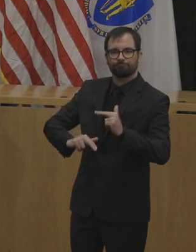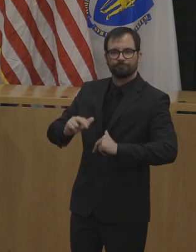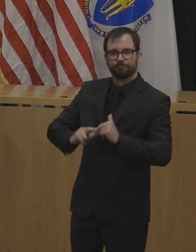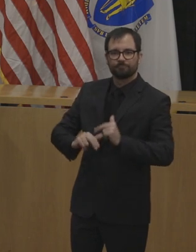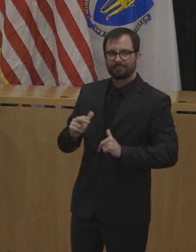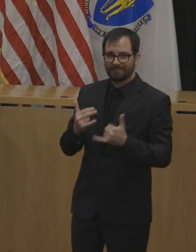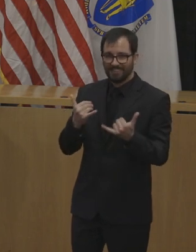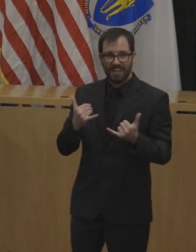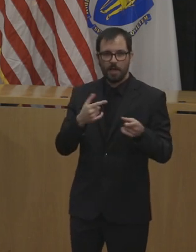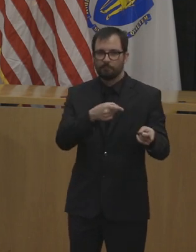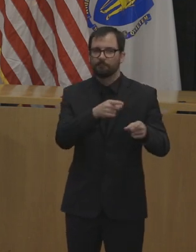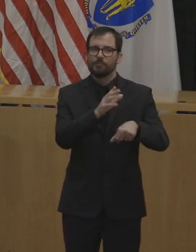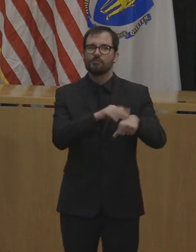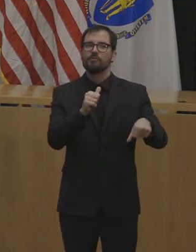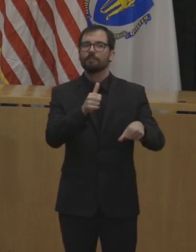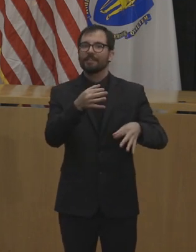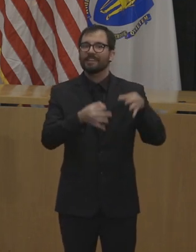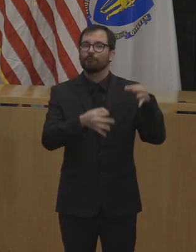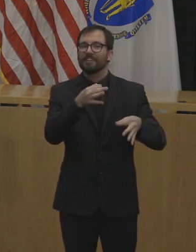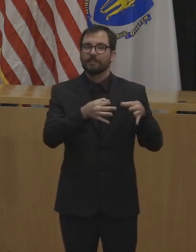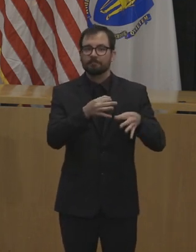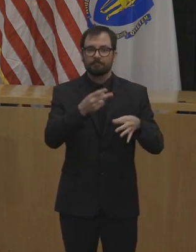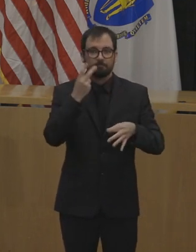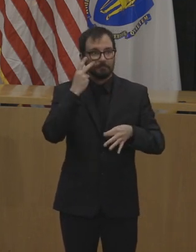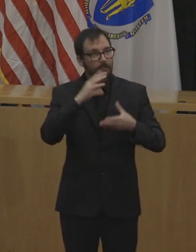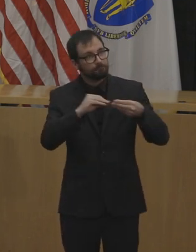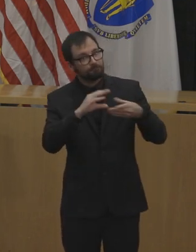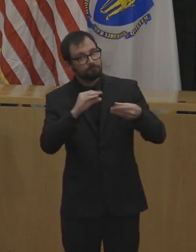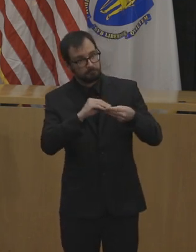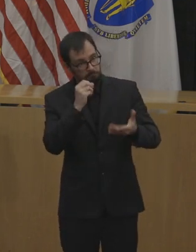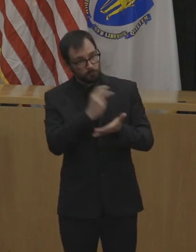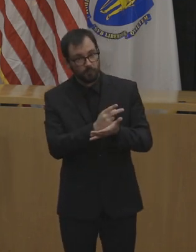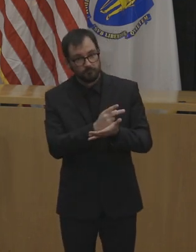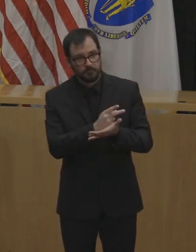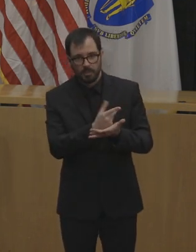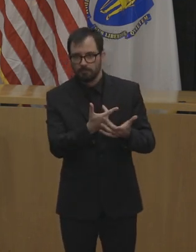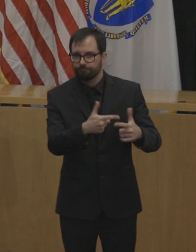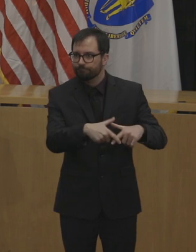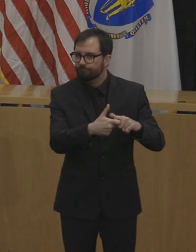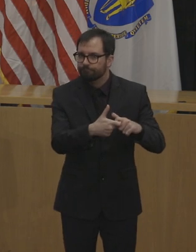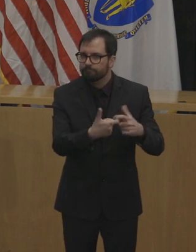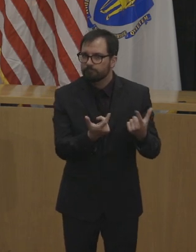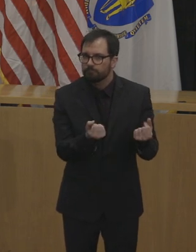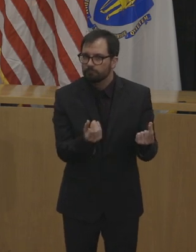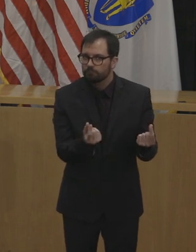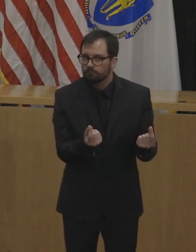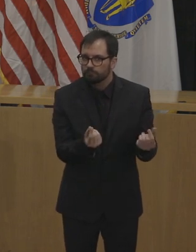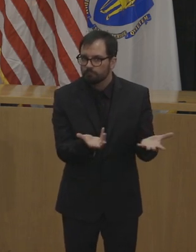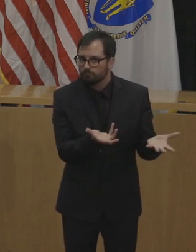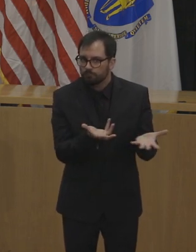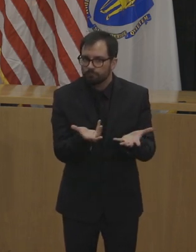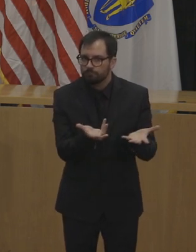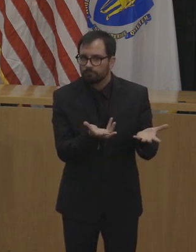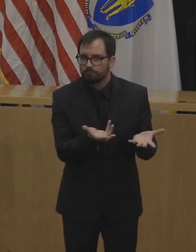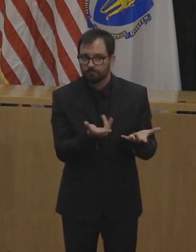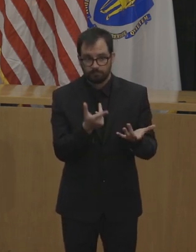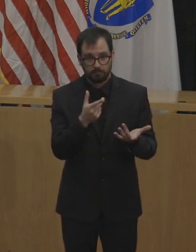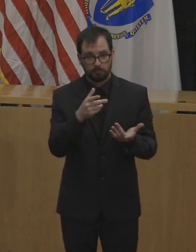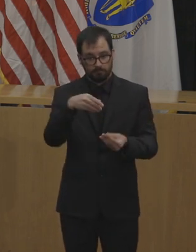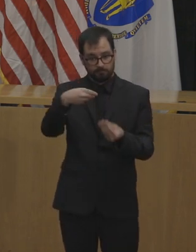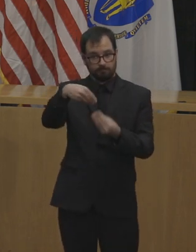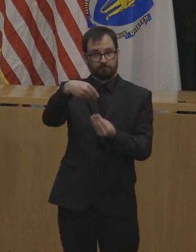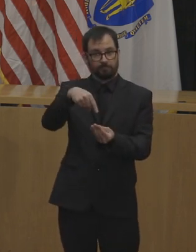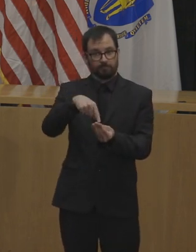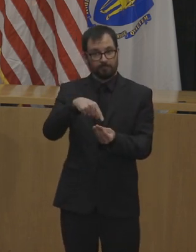the project proponents that they have some flexibility around this area so that no permit will be automatically granted,